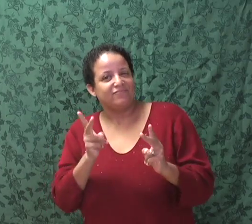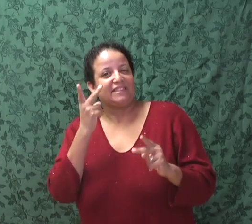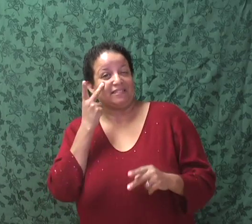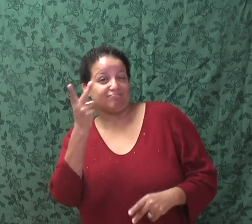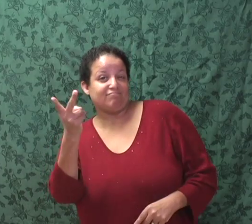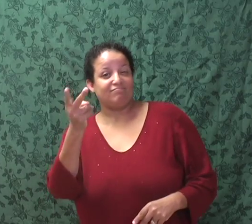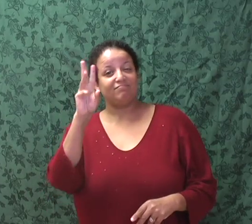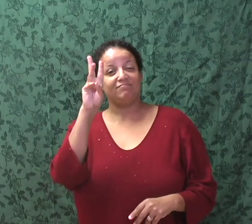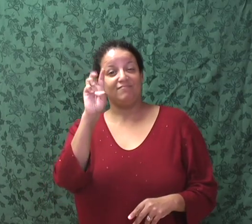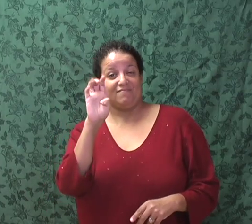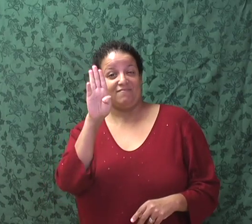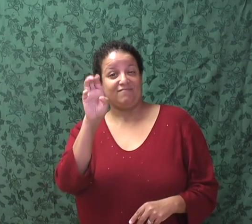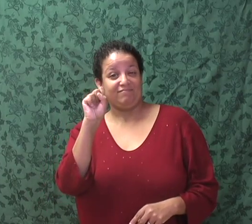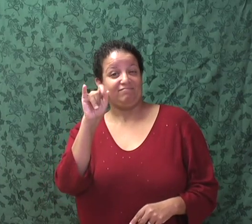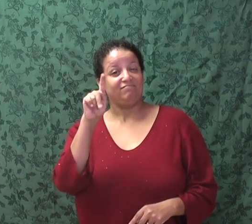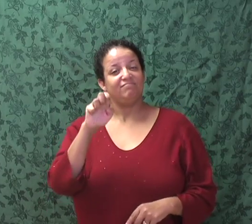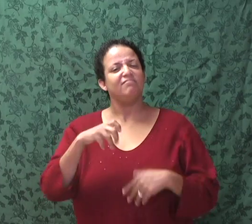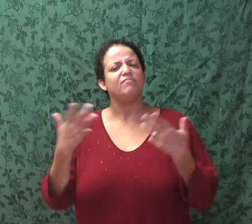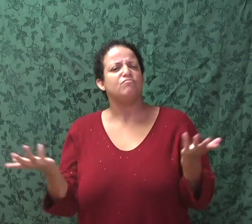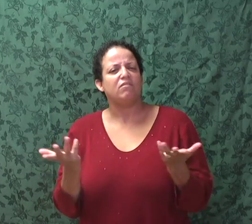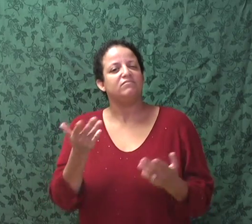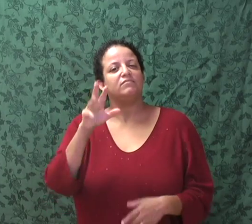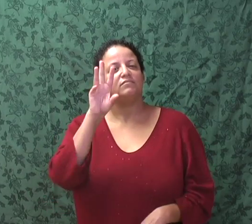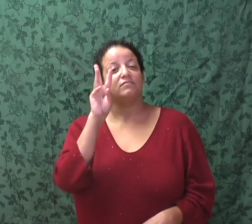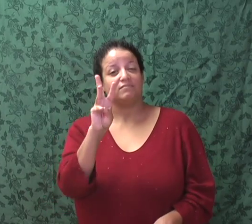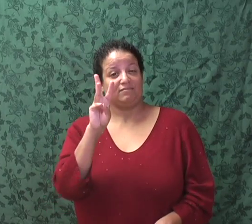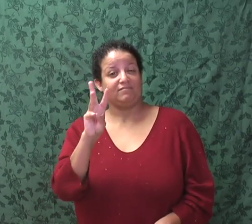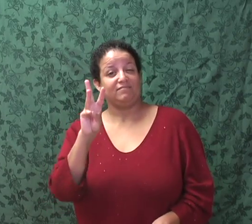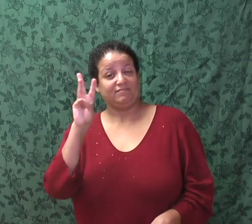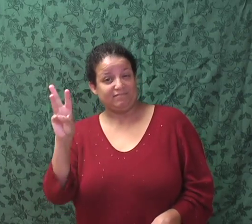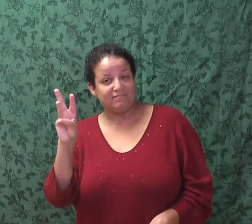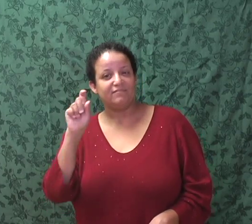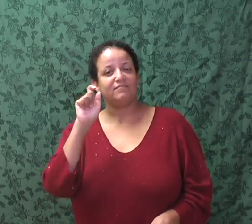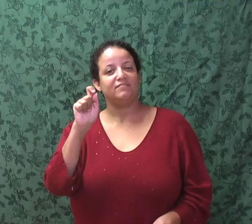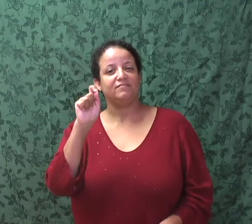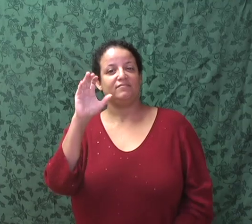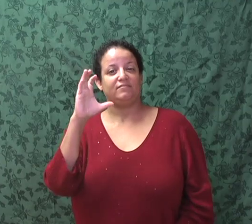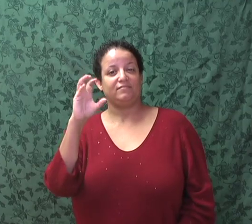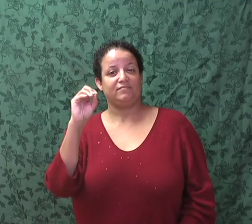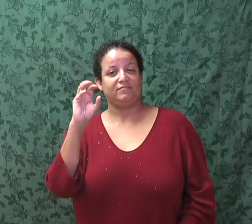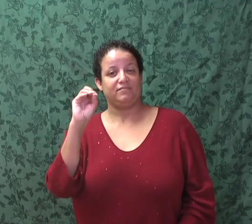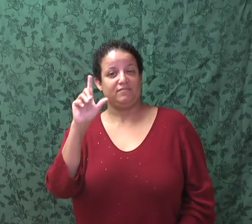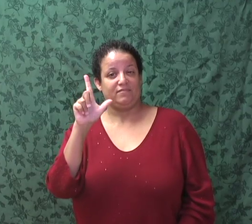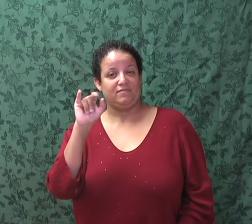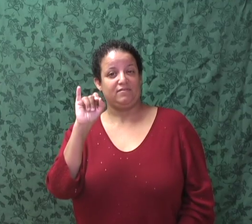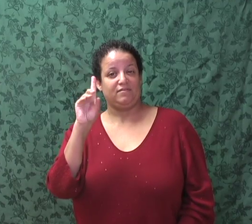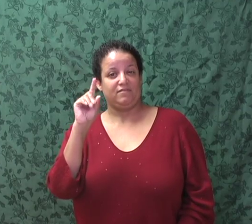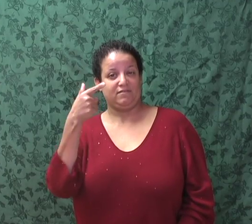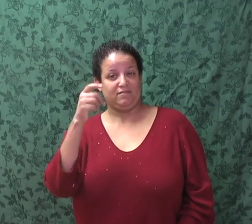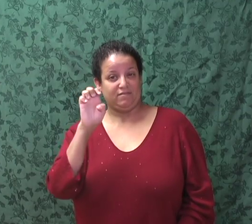Please visit our website at www.coolidge.org.